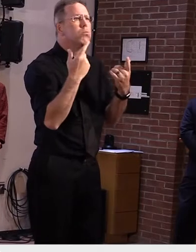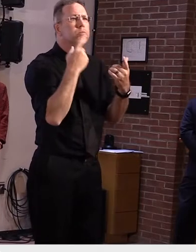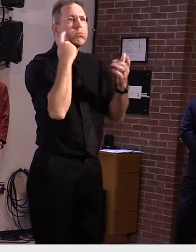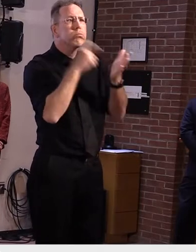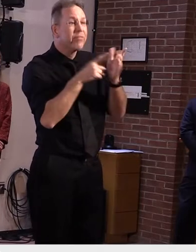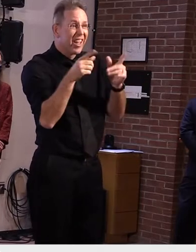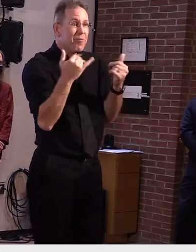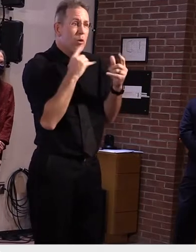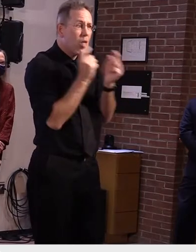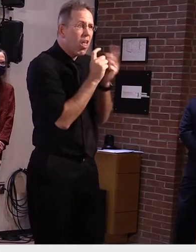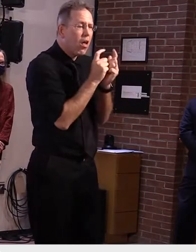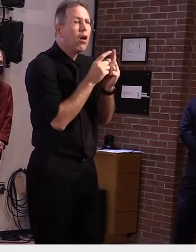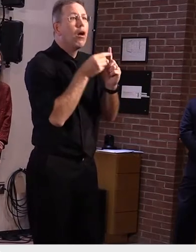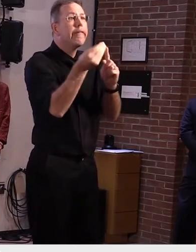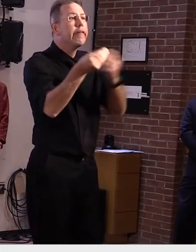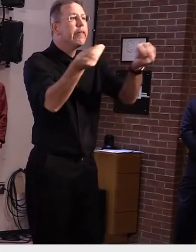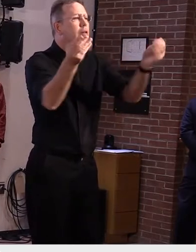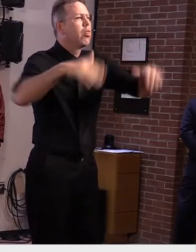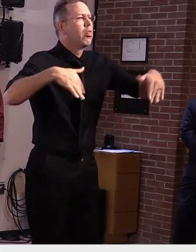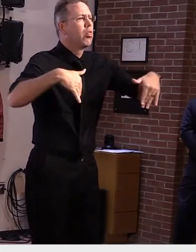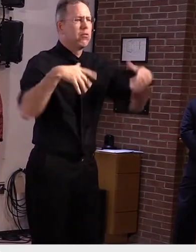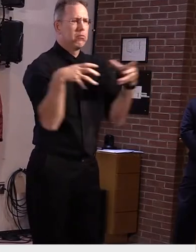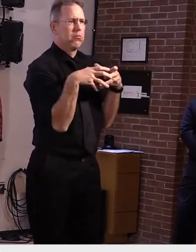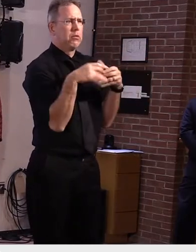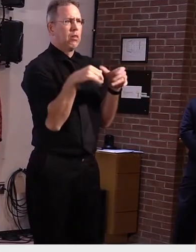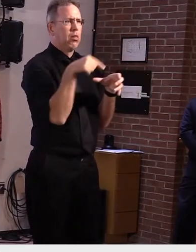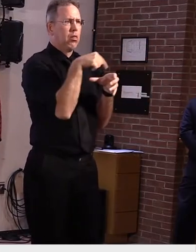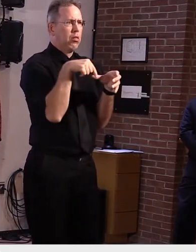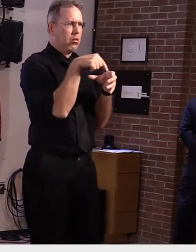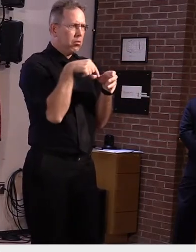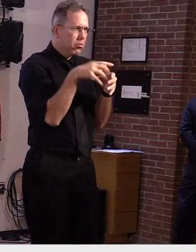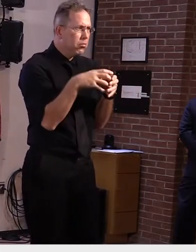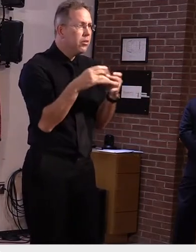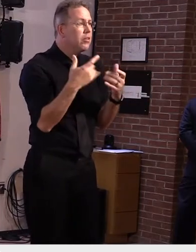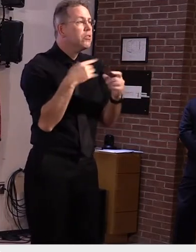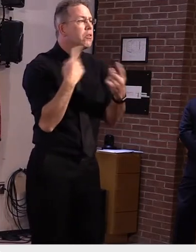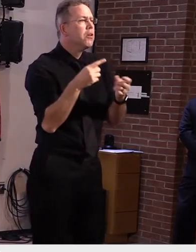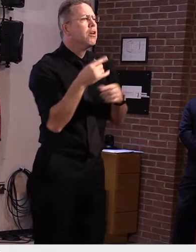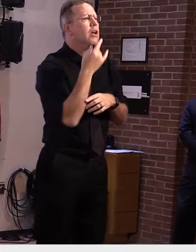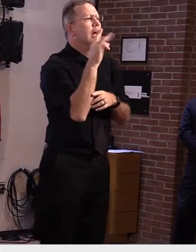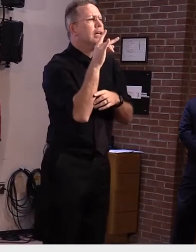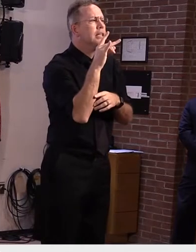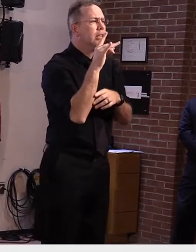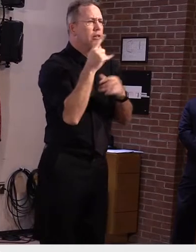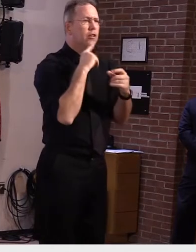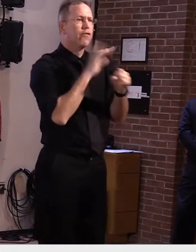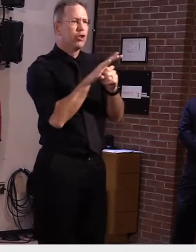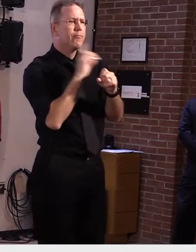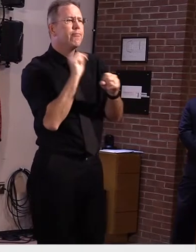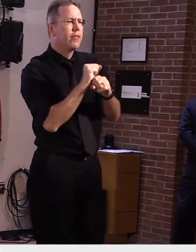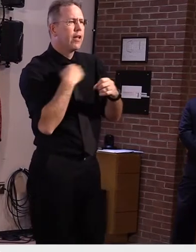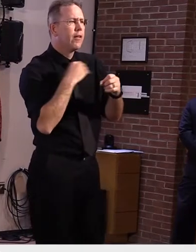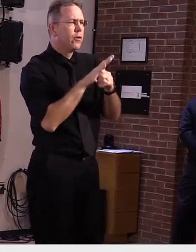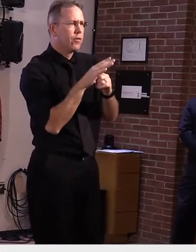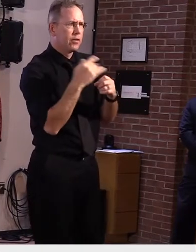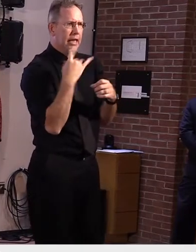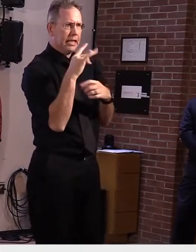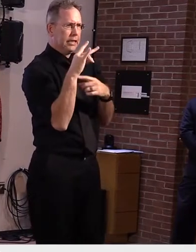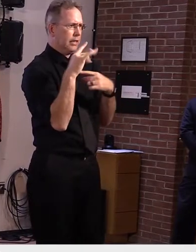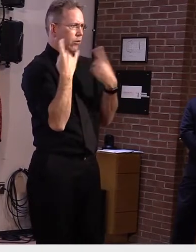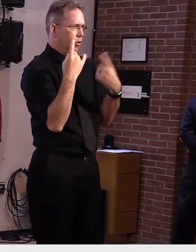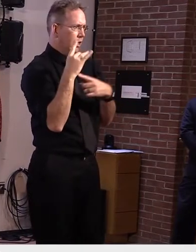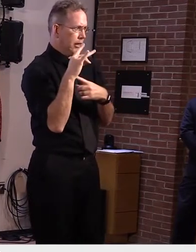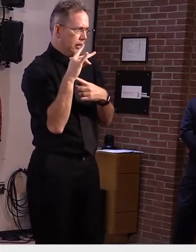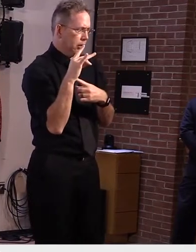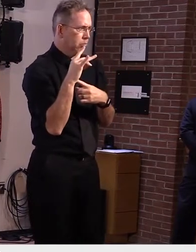As of this morning, we've identified 18 confirmed cases among players and their close contacts. Most of the